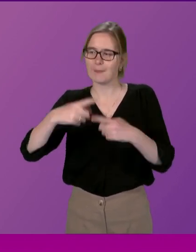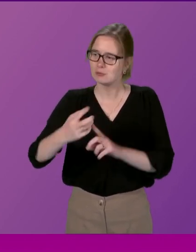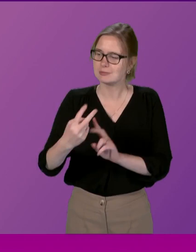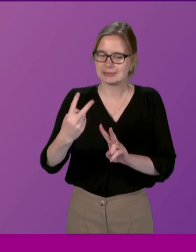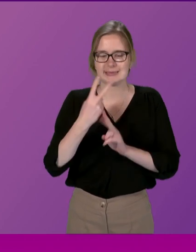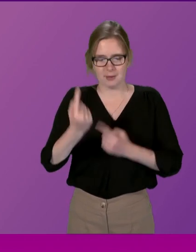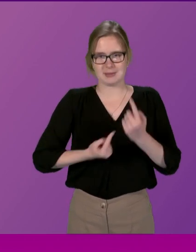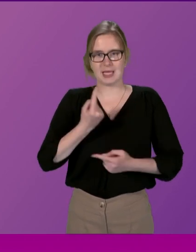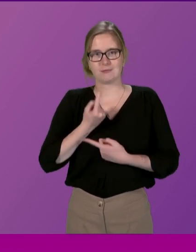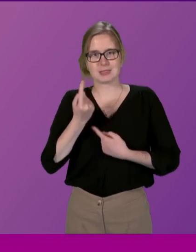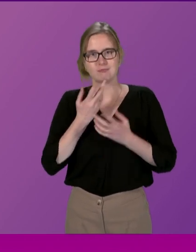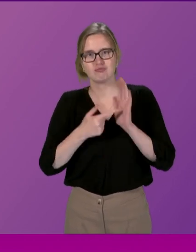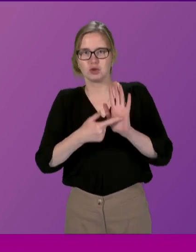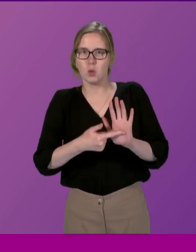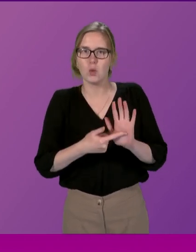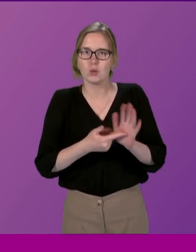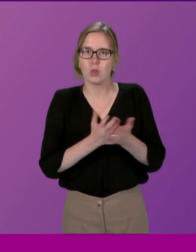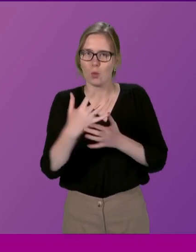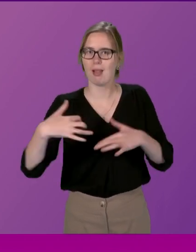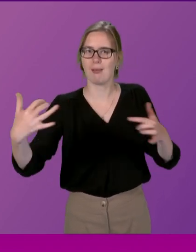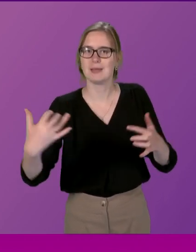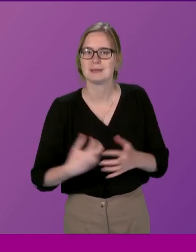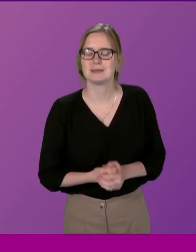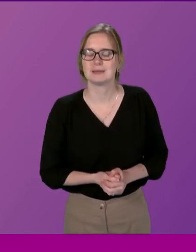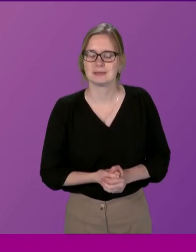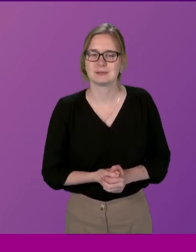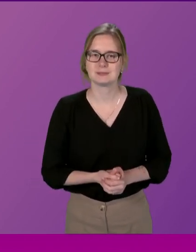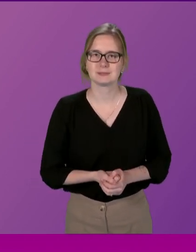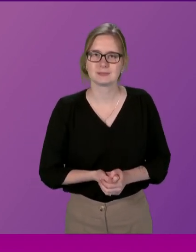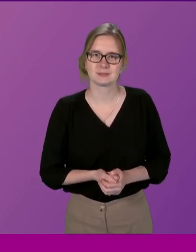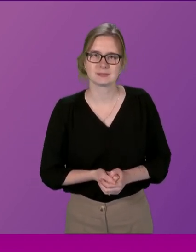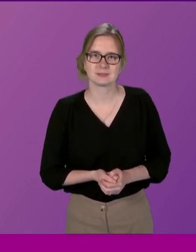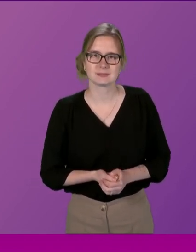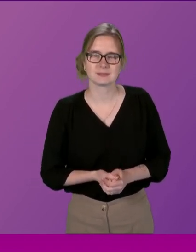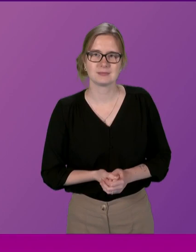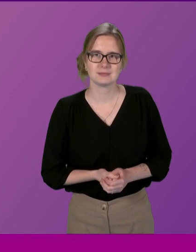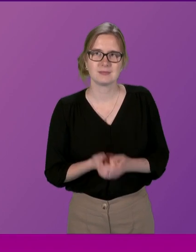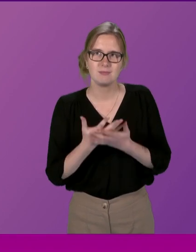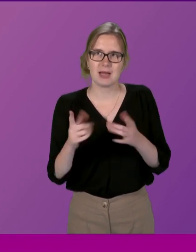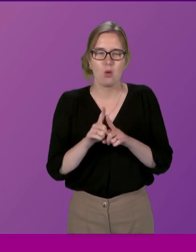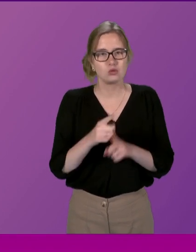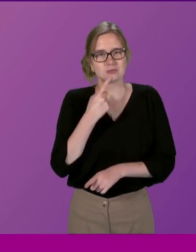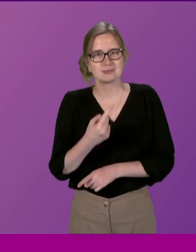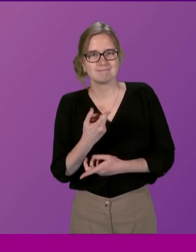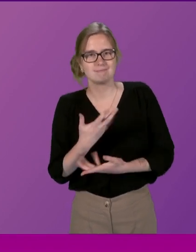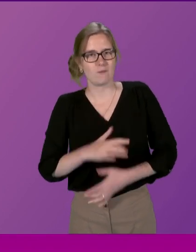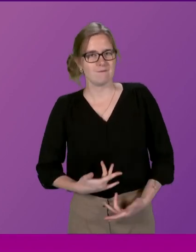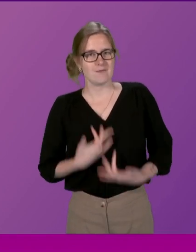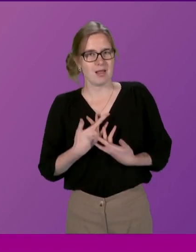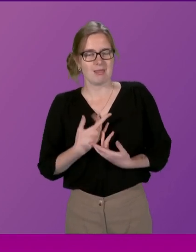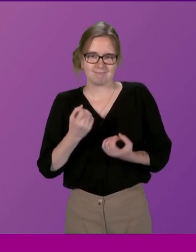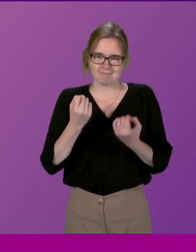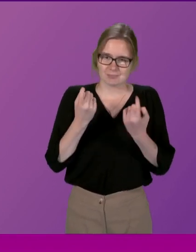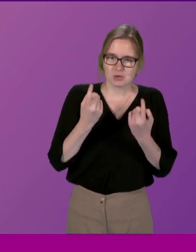themselves reflected within this parliament many also mentioned that they did not feel like they